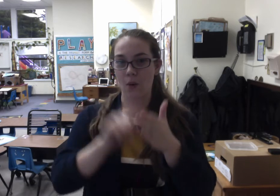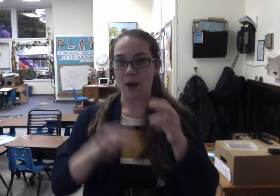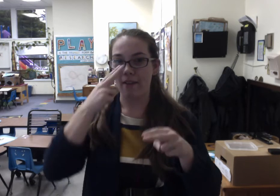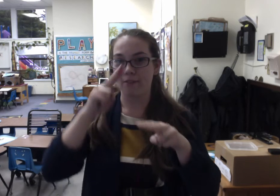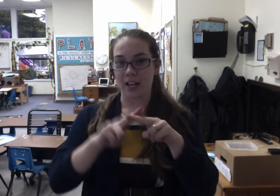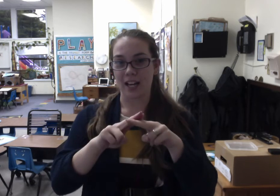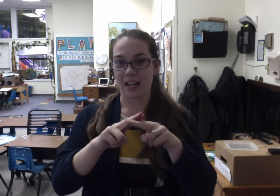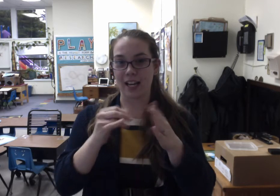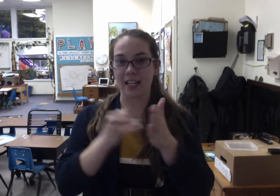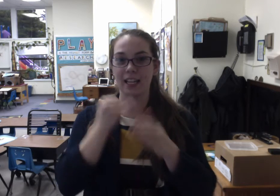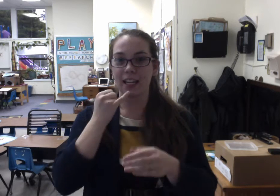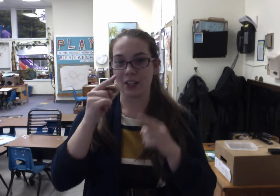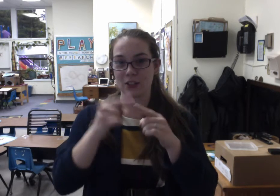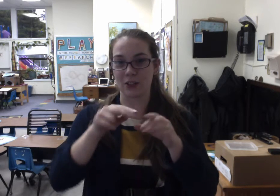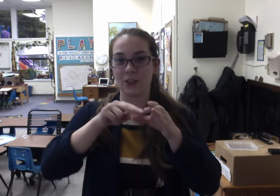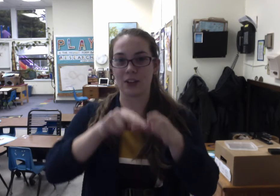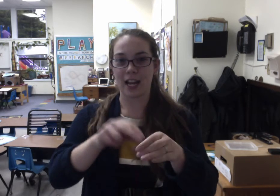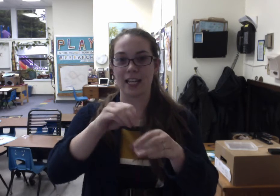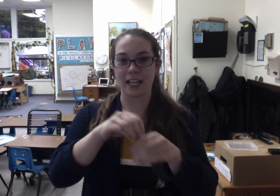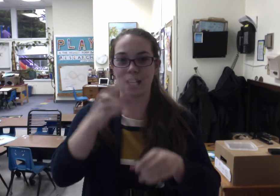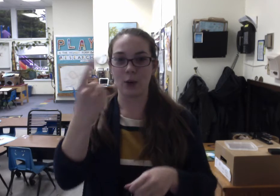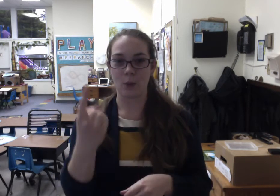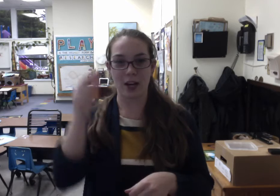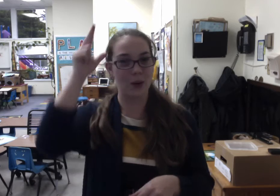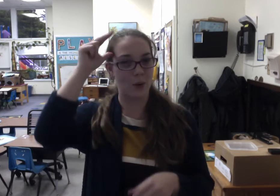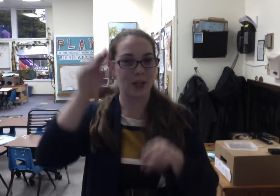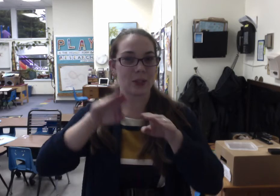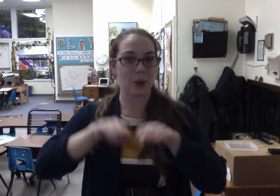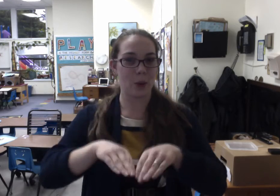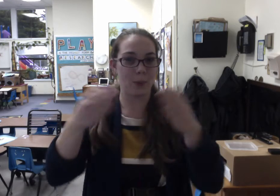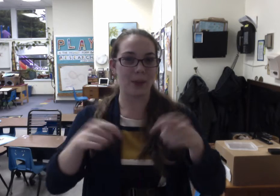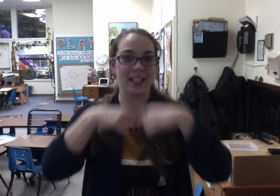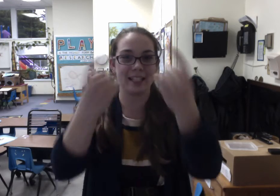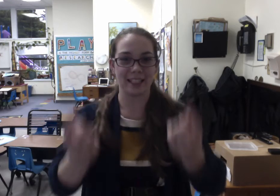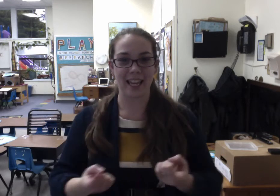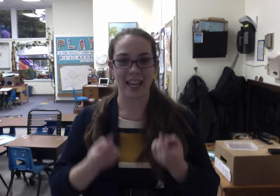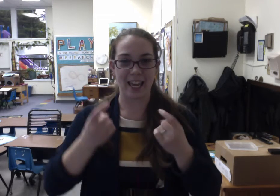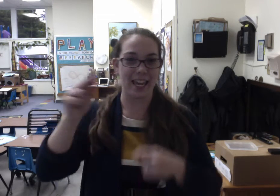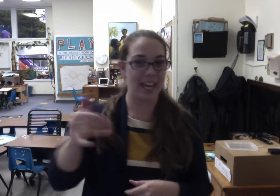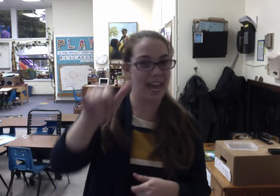what fun it is to ride in a one horse open sleigh. Hey!